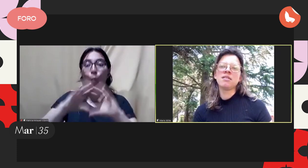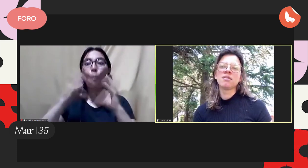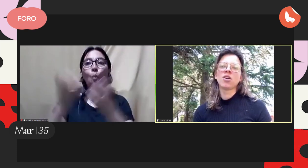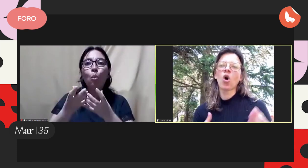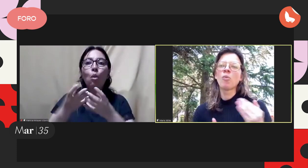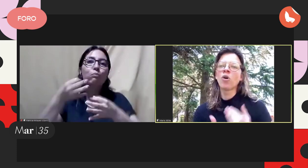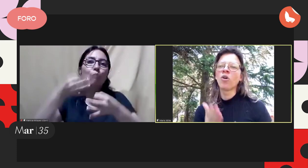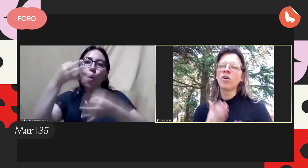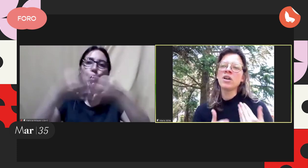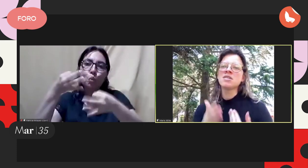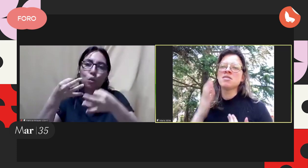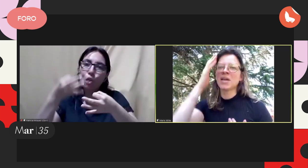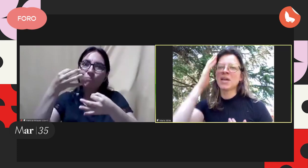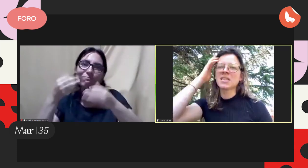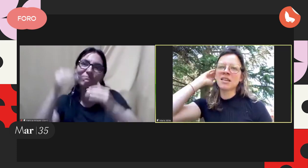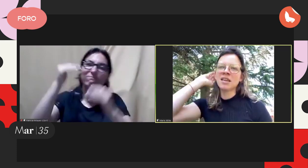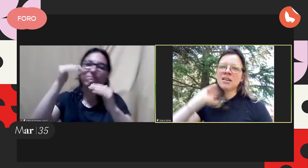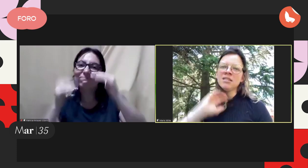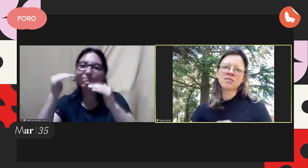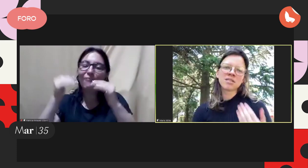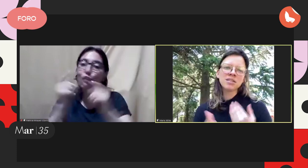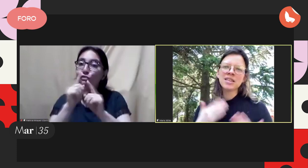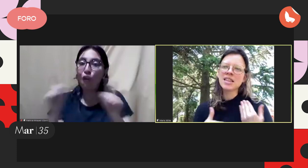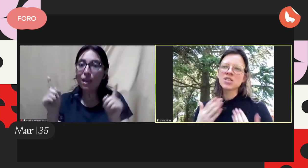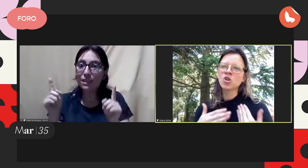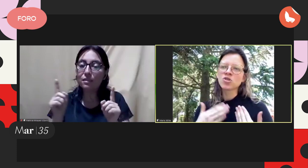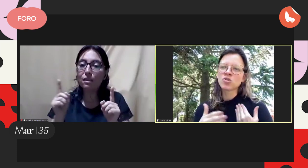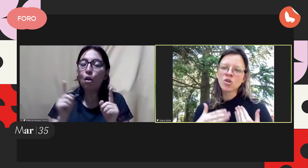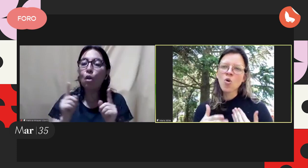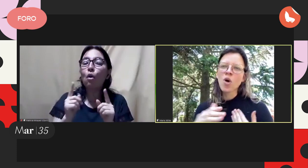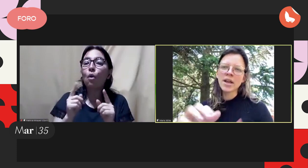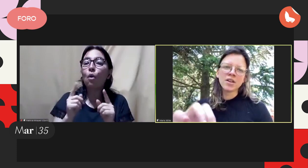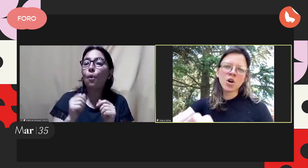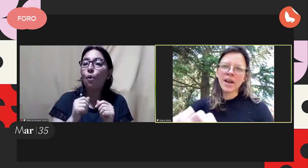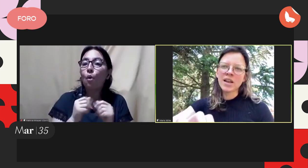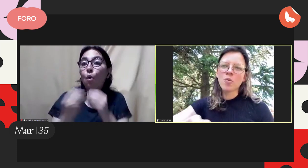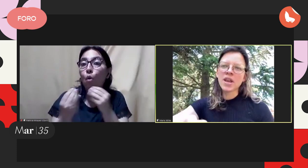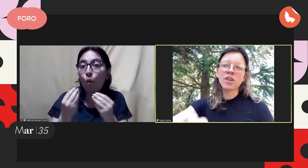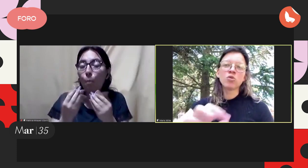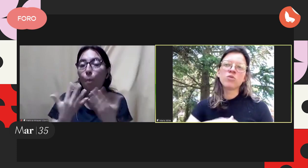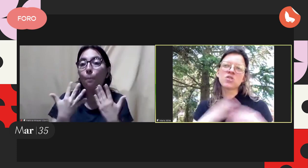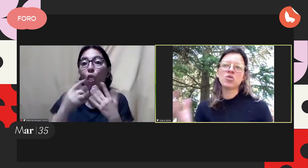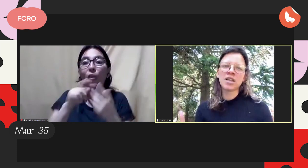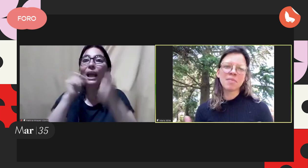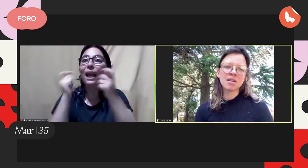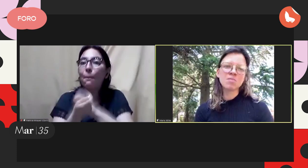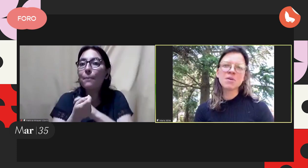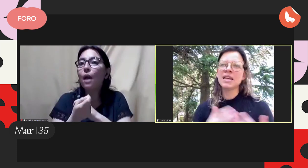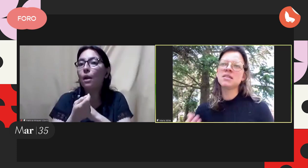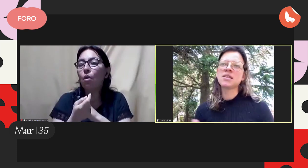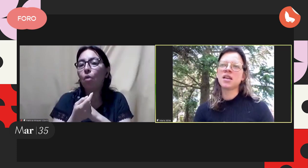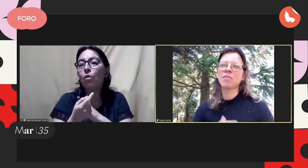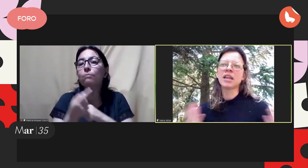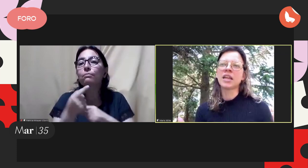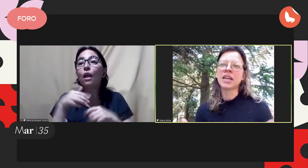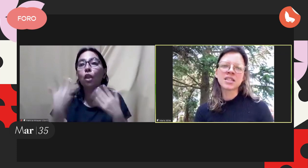matrix that upholds this unfair world, how to think from those perspectives to shed